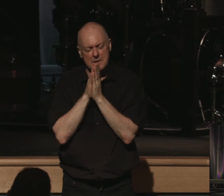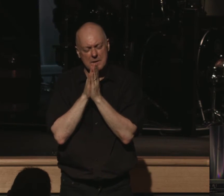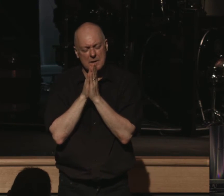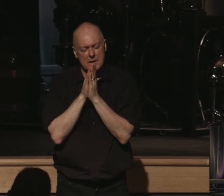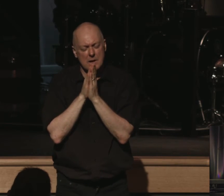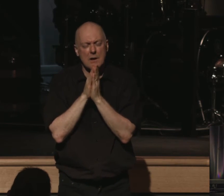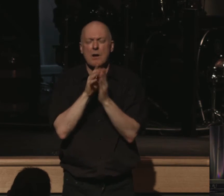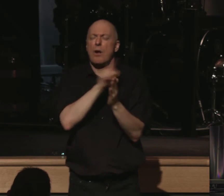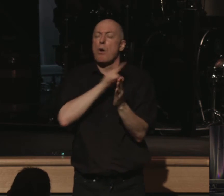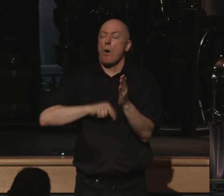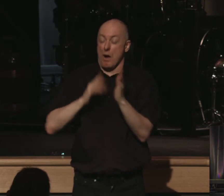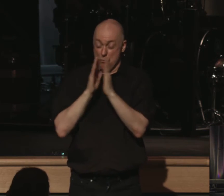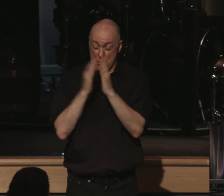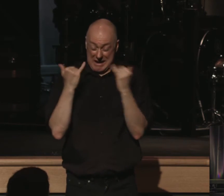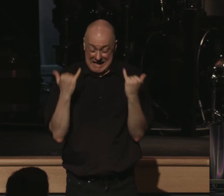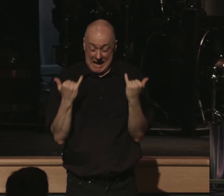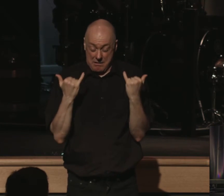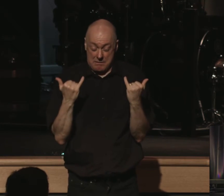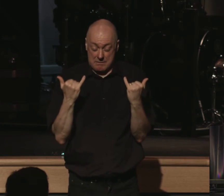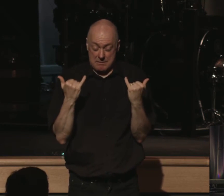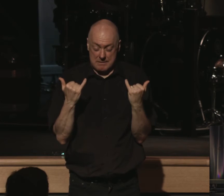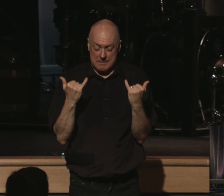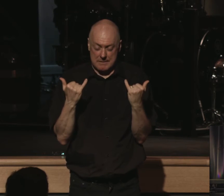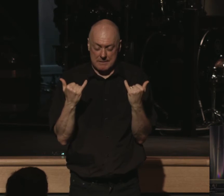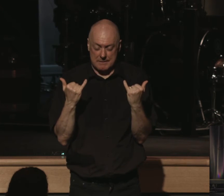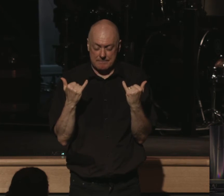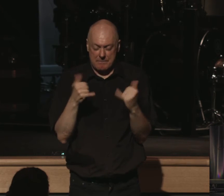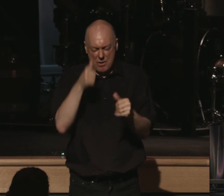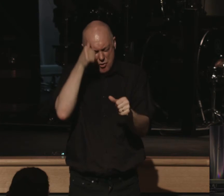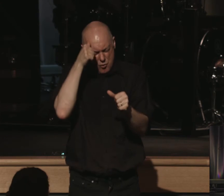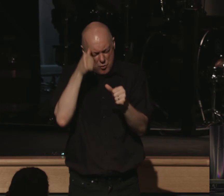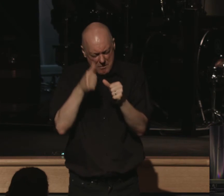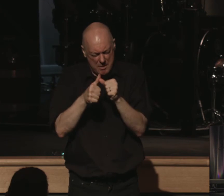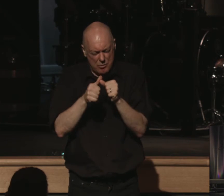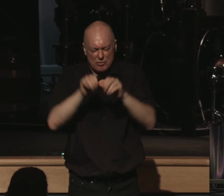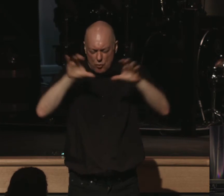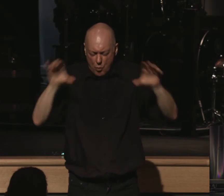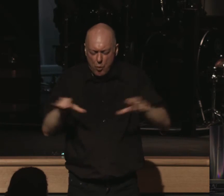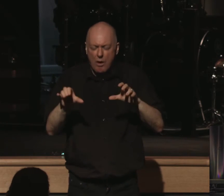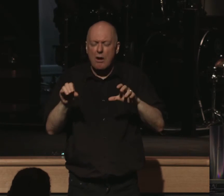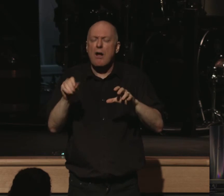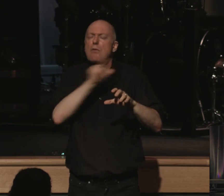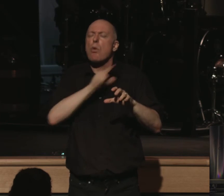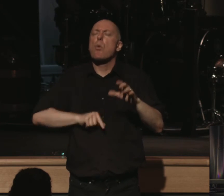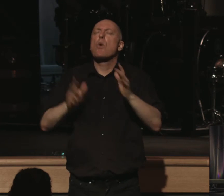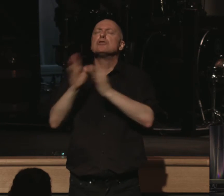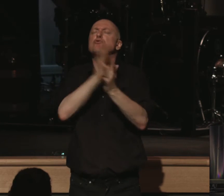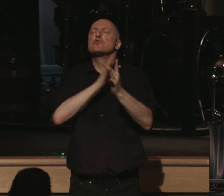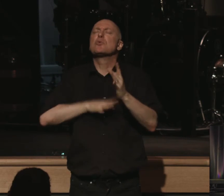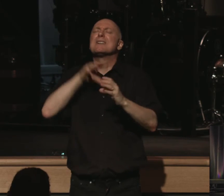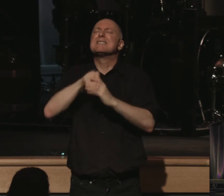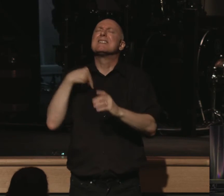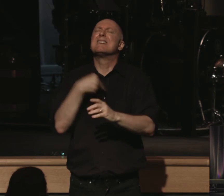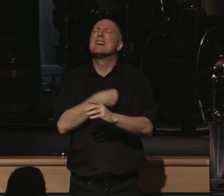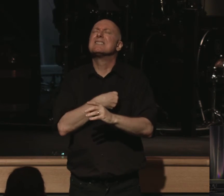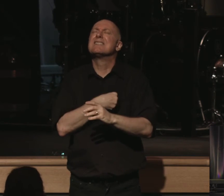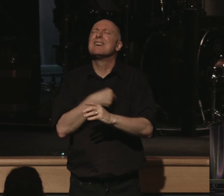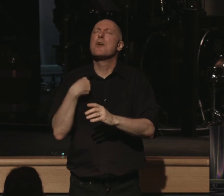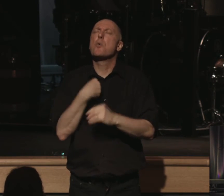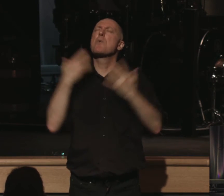Lord, pray that as we go now in remembrance of the work of the Lord Jesus Christ on us, that we would be delighting